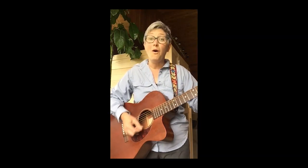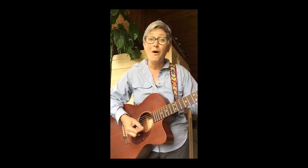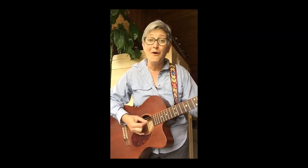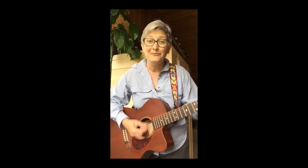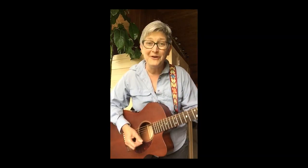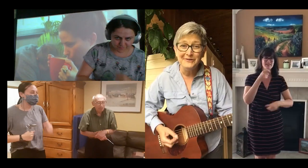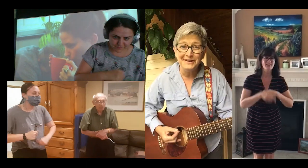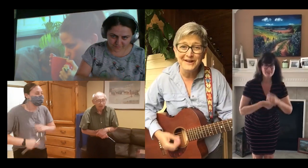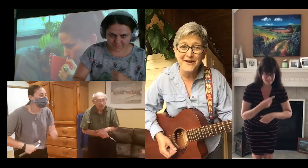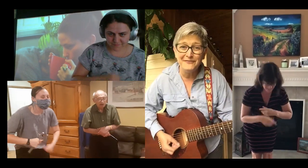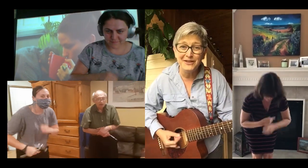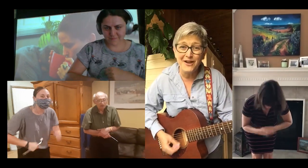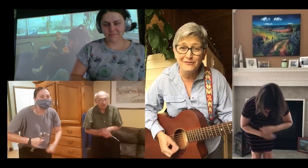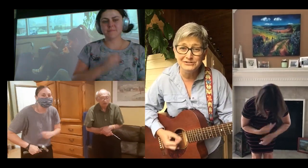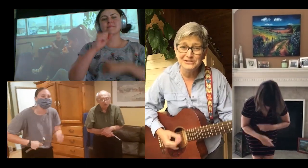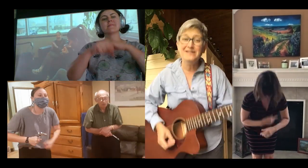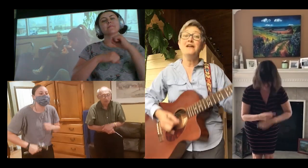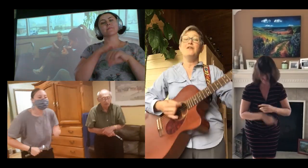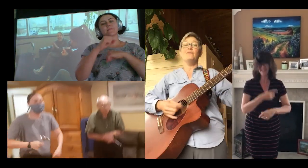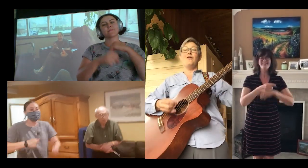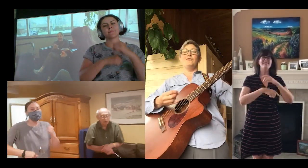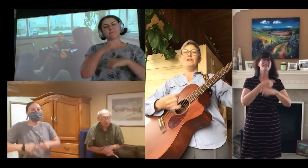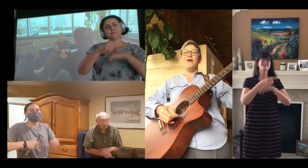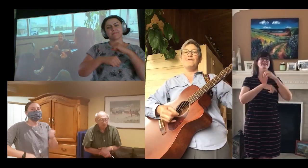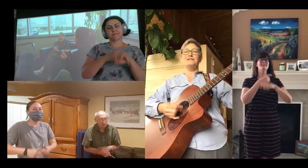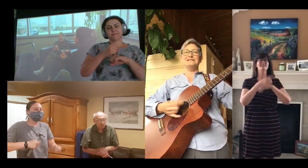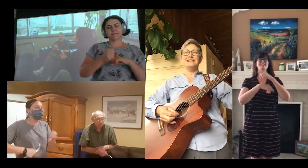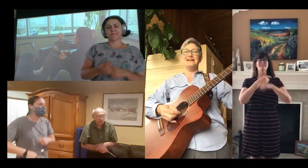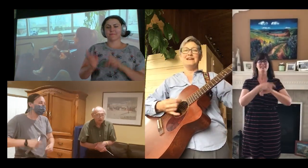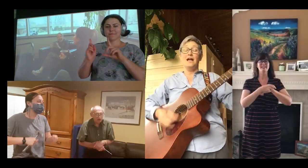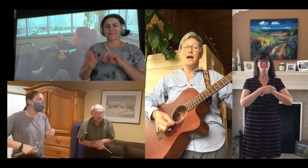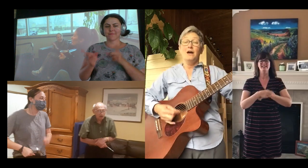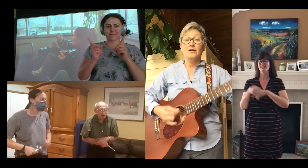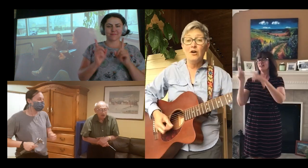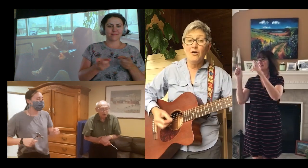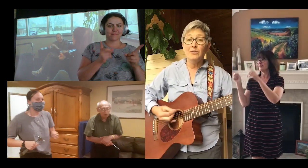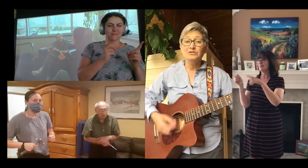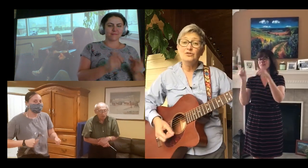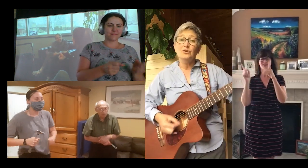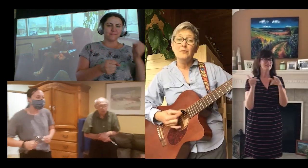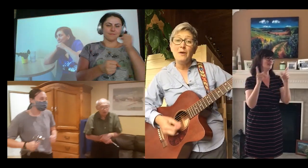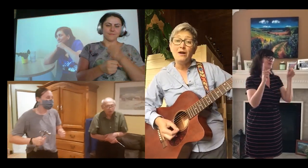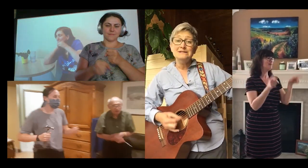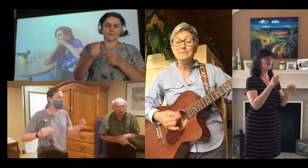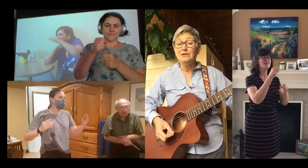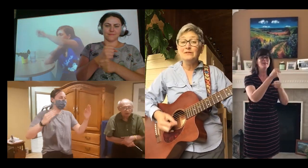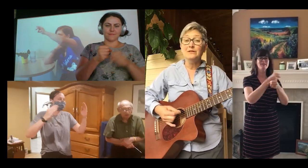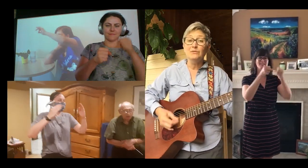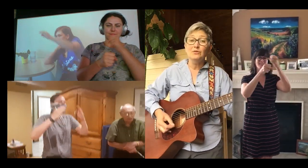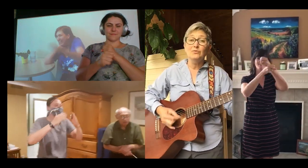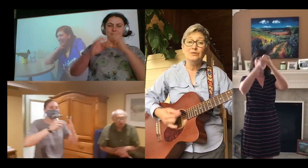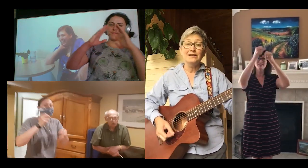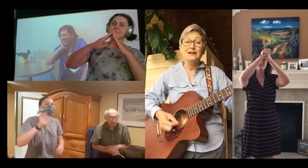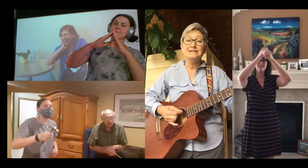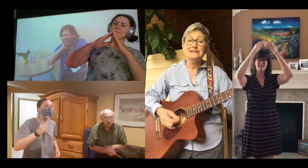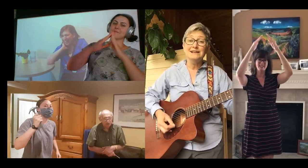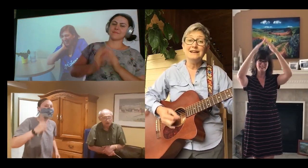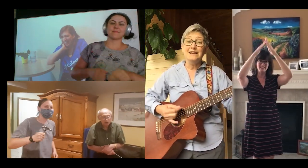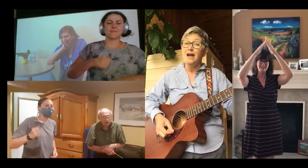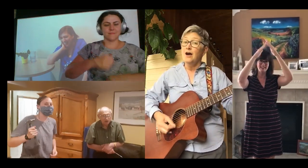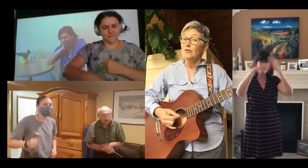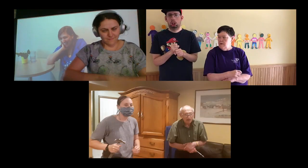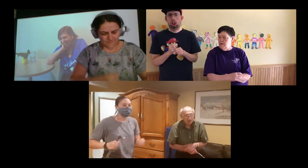Oh, oh, Rollin' over the ocean Rollin' over the sea Go and do your part to build community